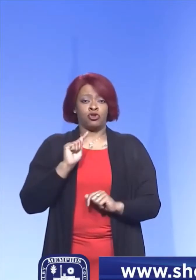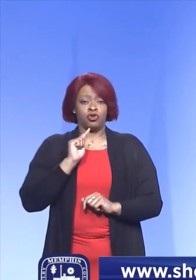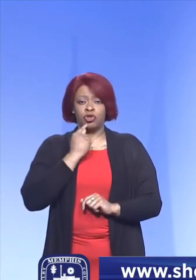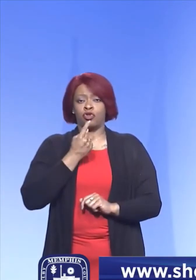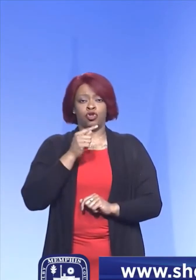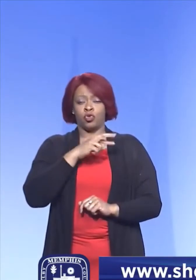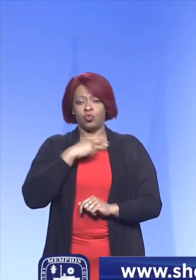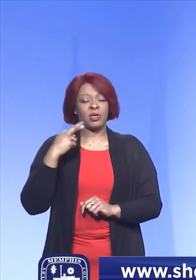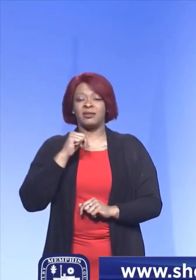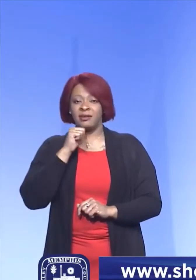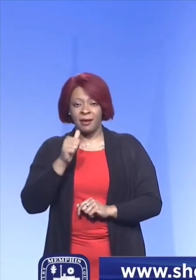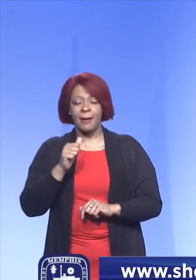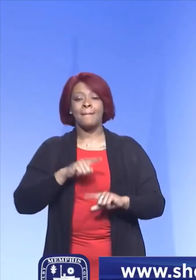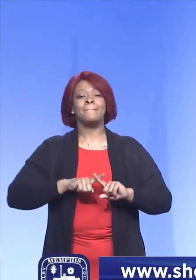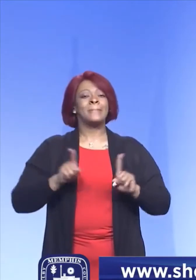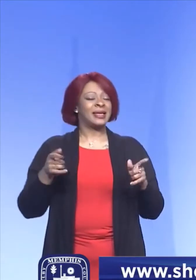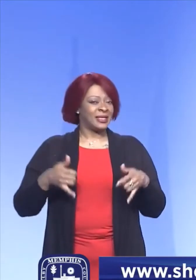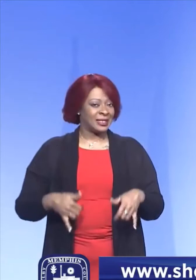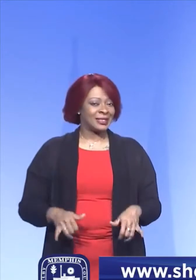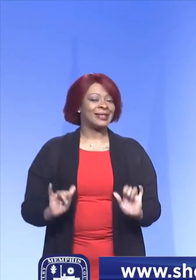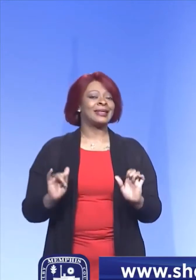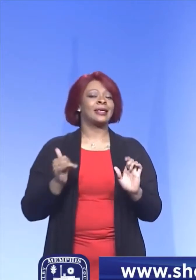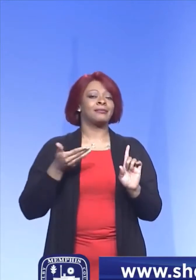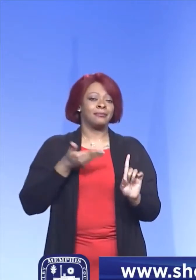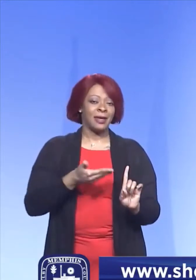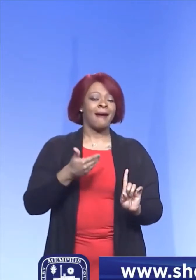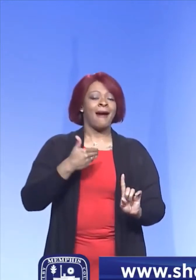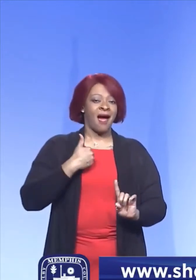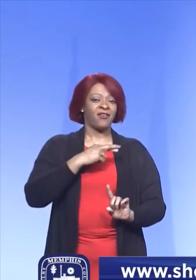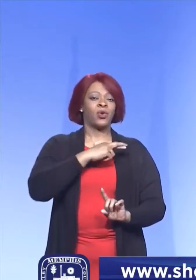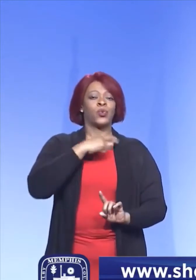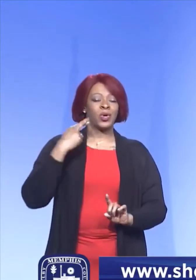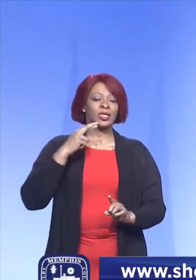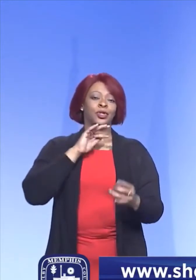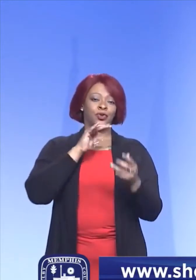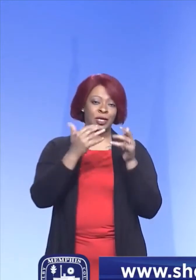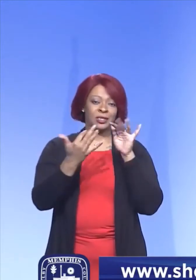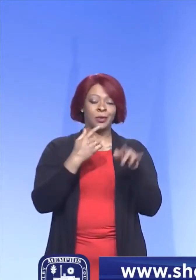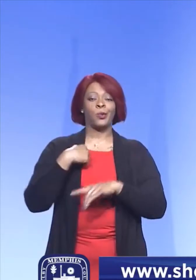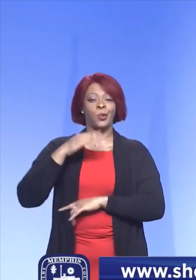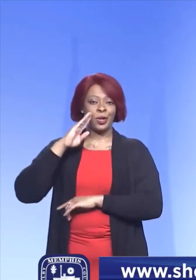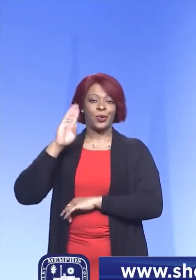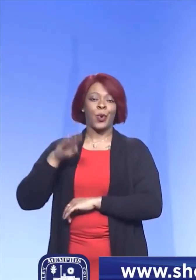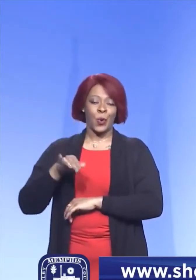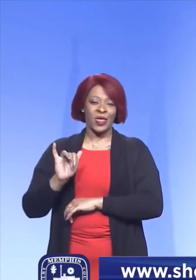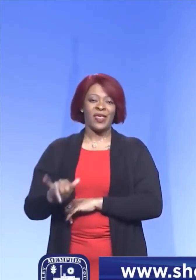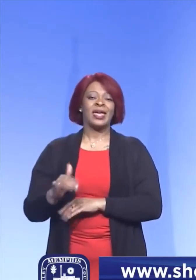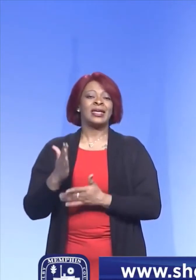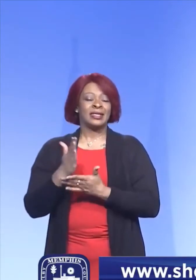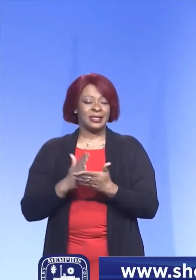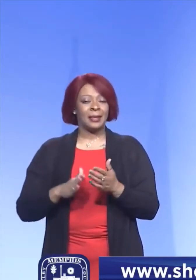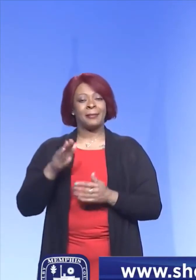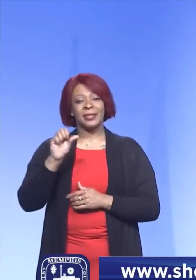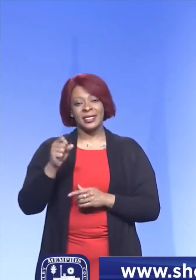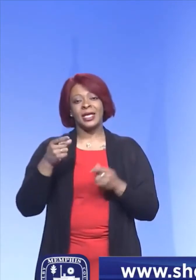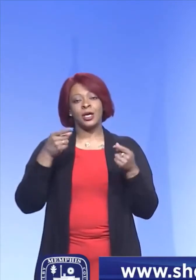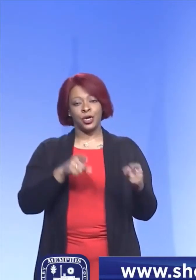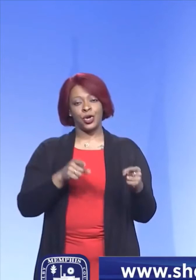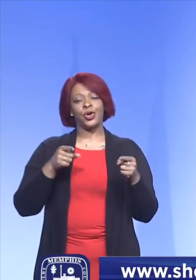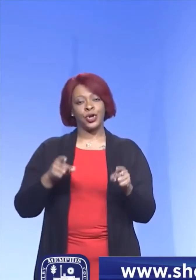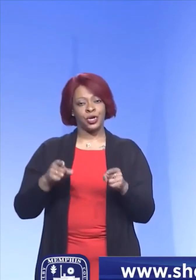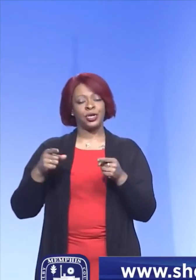However, there is a risk there of transmission. We know that some cases have occurred